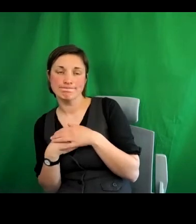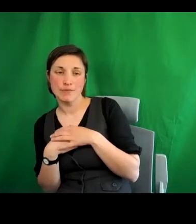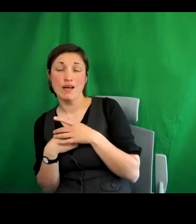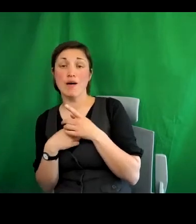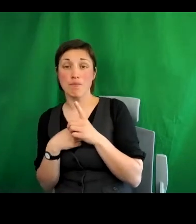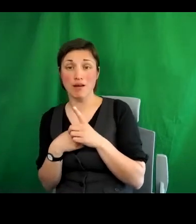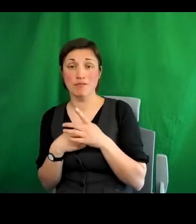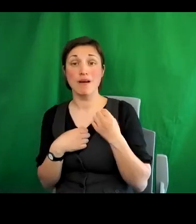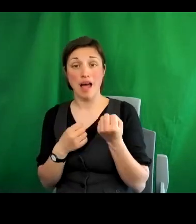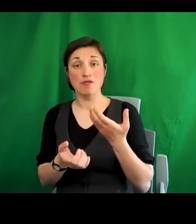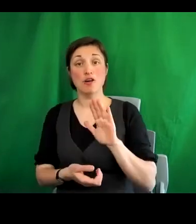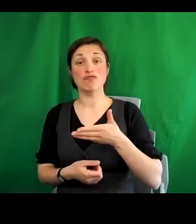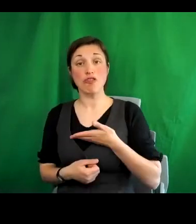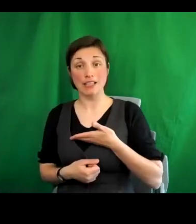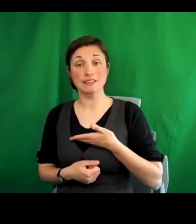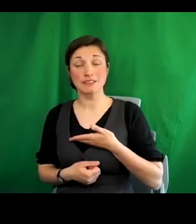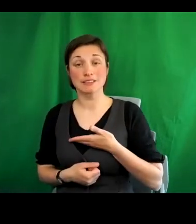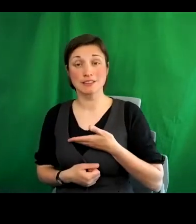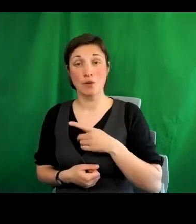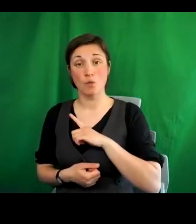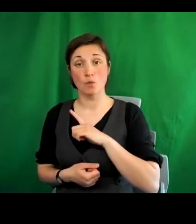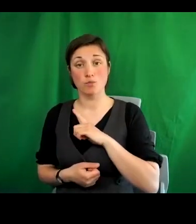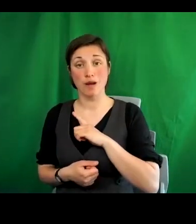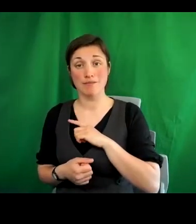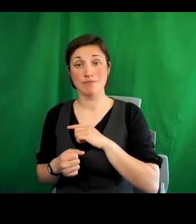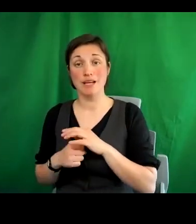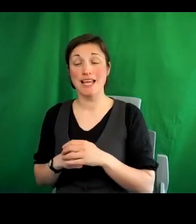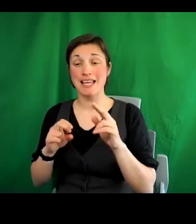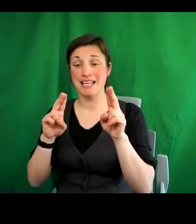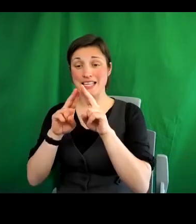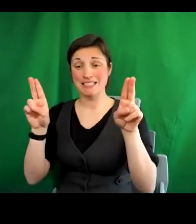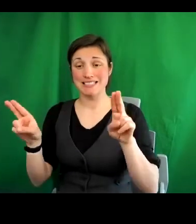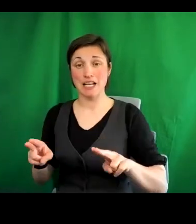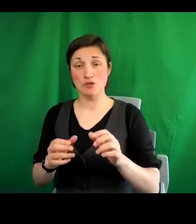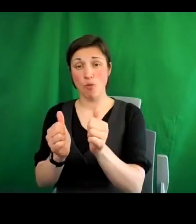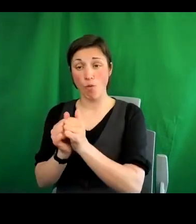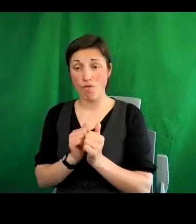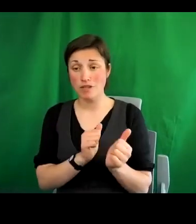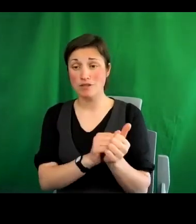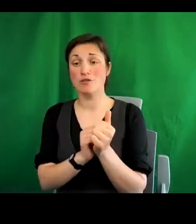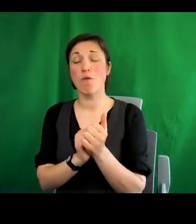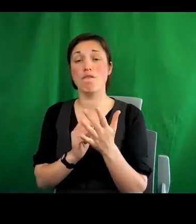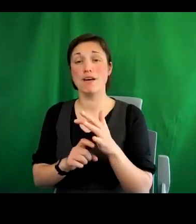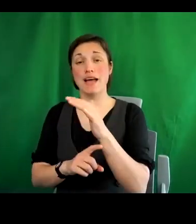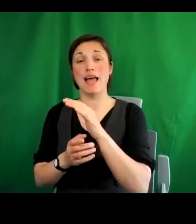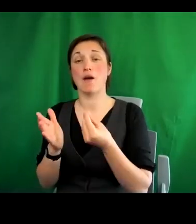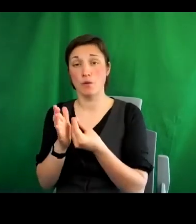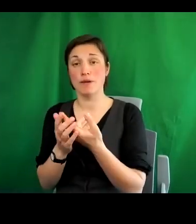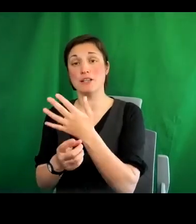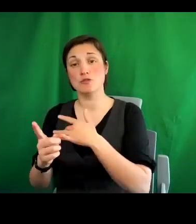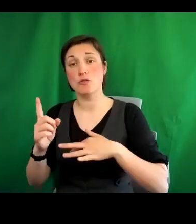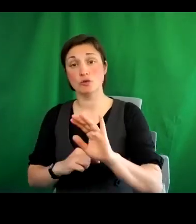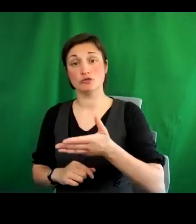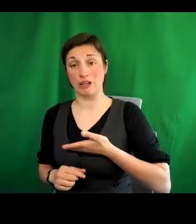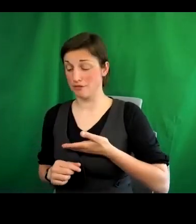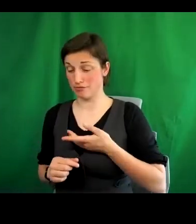rights holders. Because under the international covenants of economic, social and cultural rights, there was the right to adequate